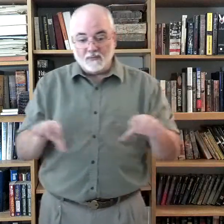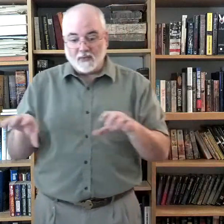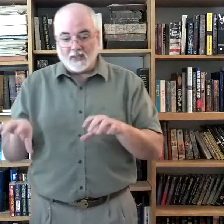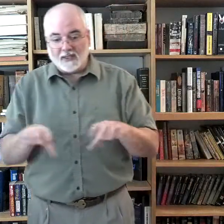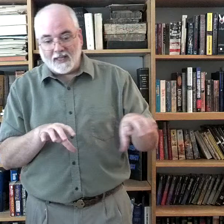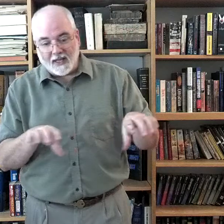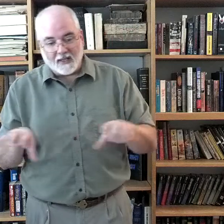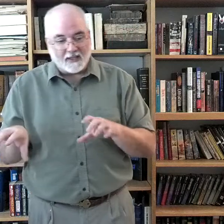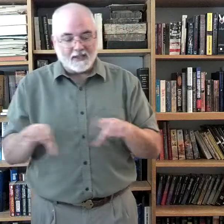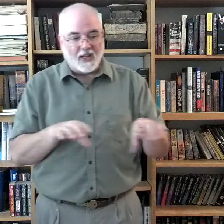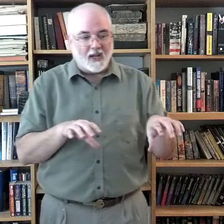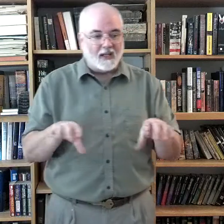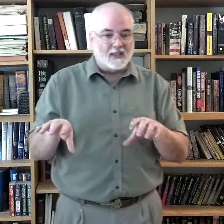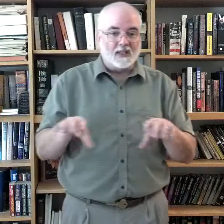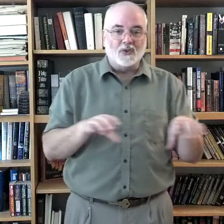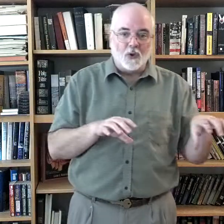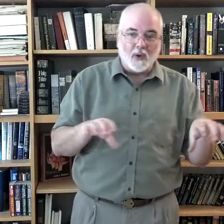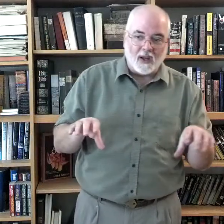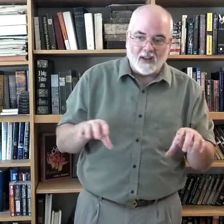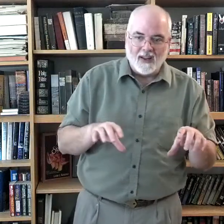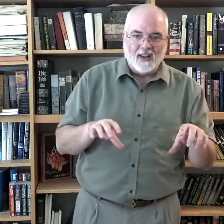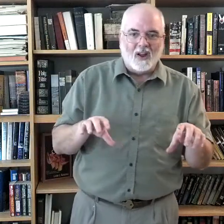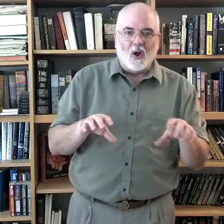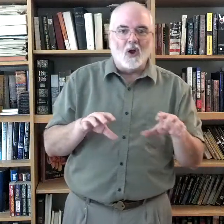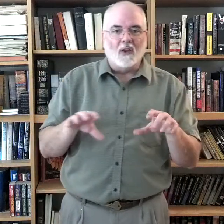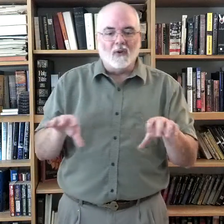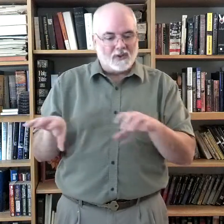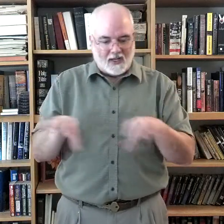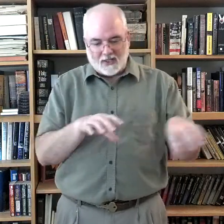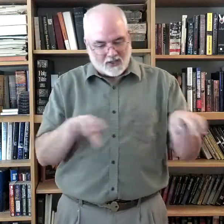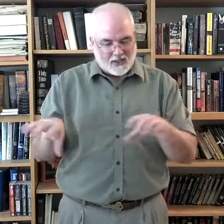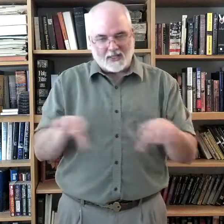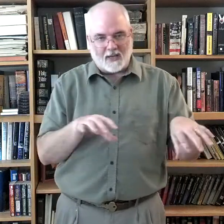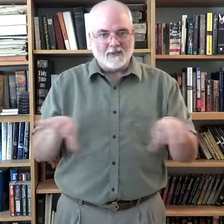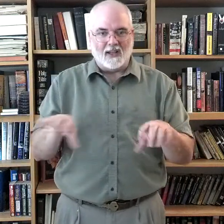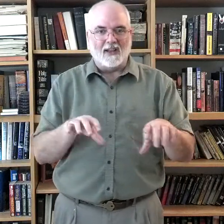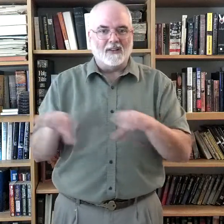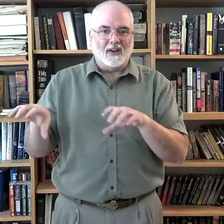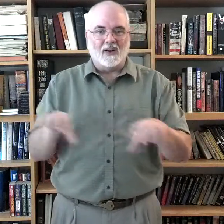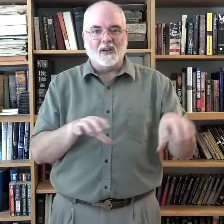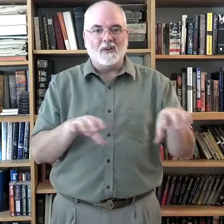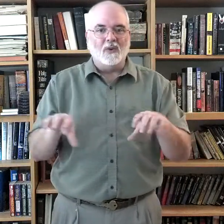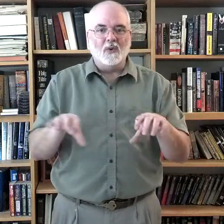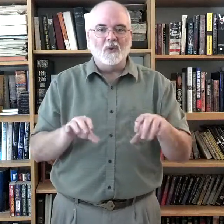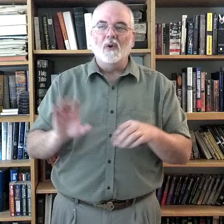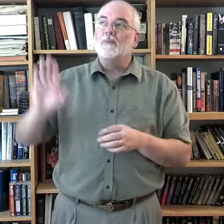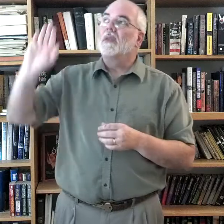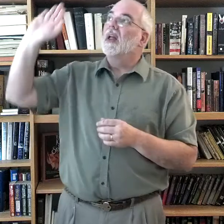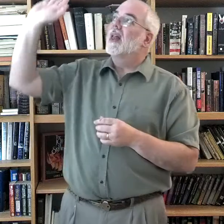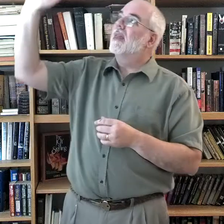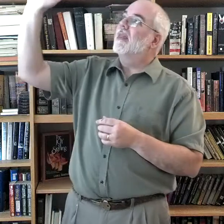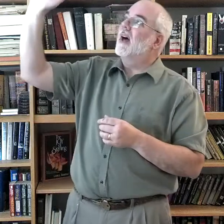this is did, this is does, this is doing. All of those things, it's just the same sign. Alright? Do. Thy.